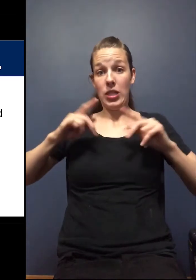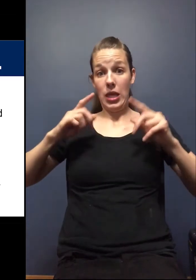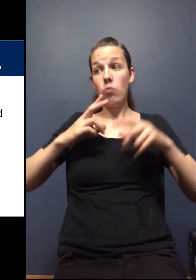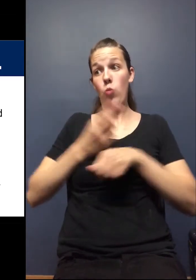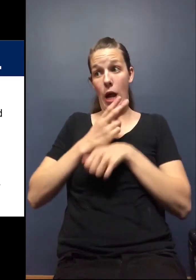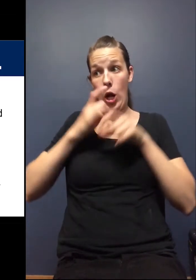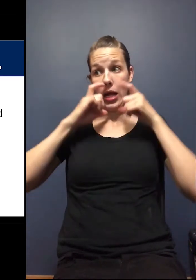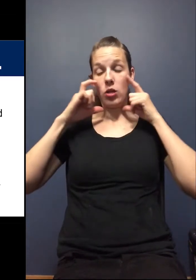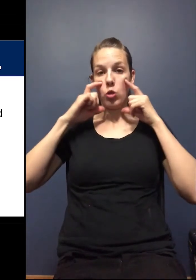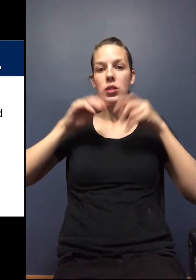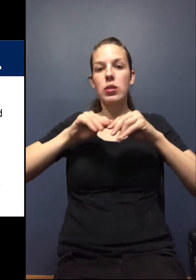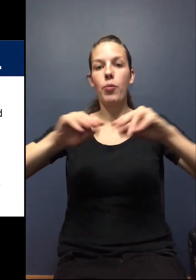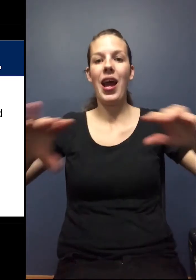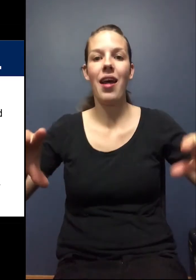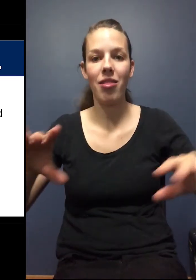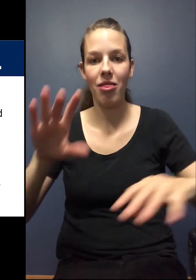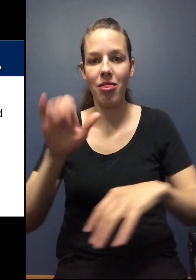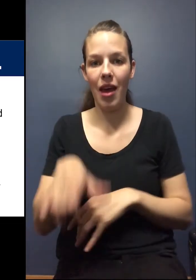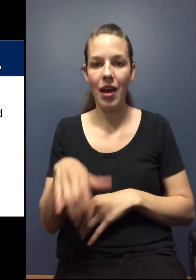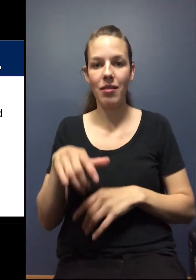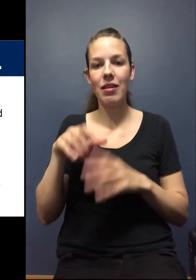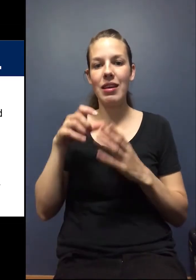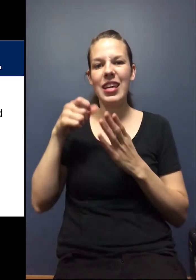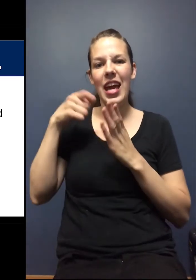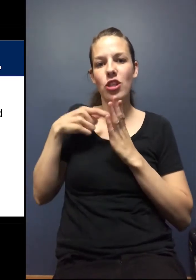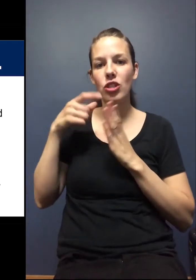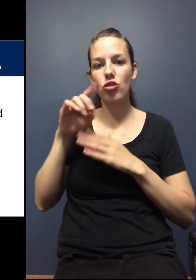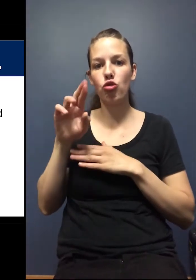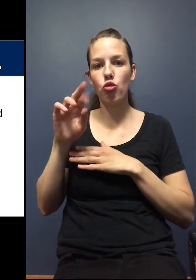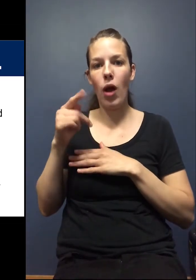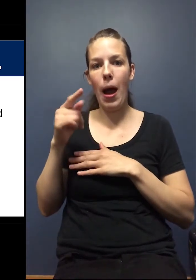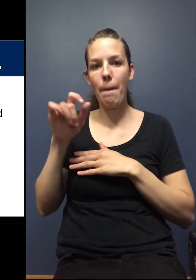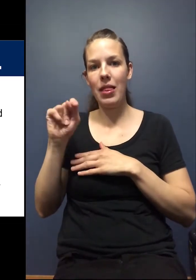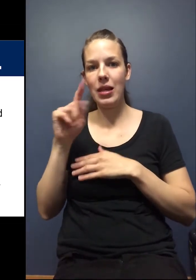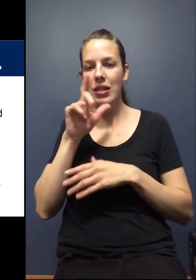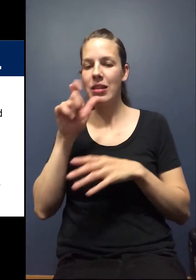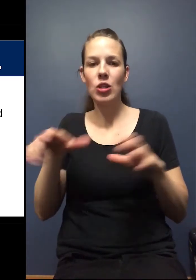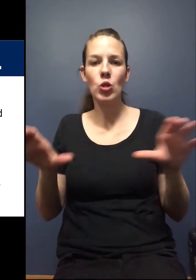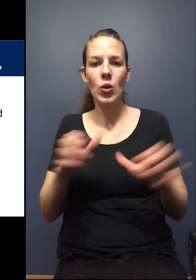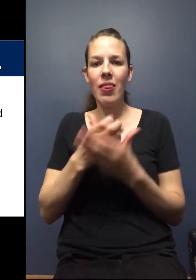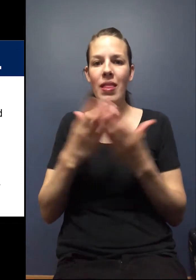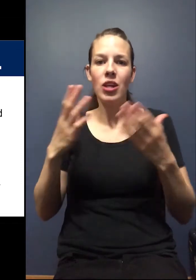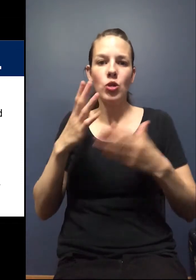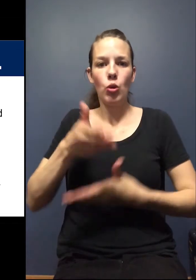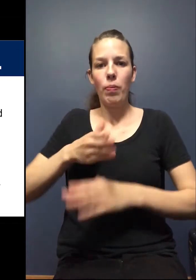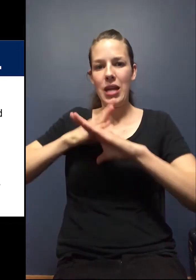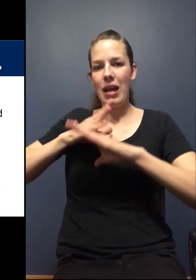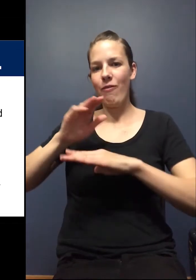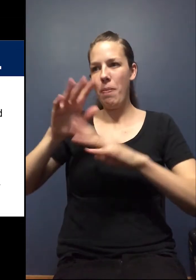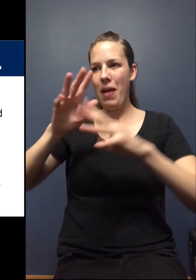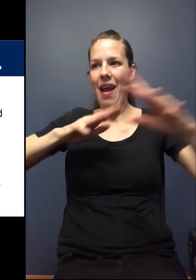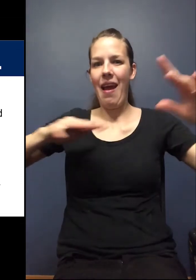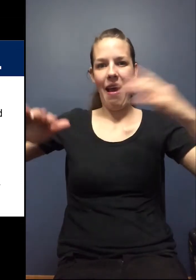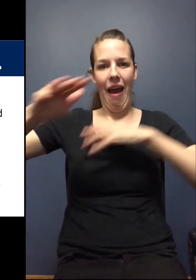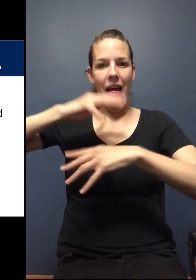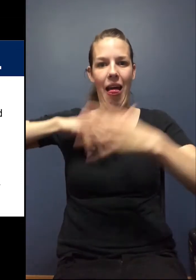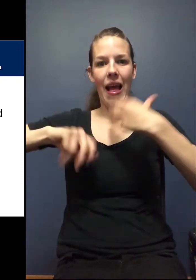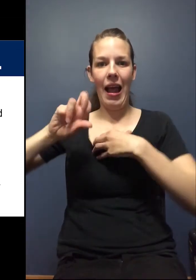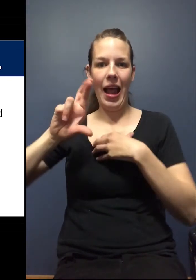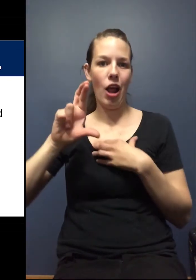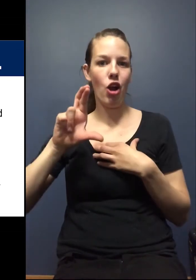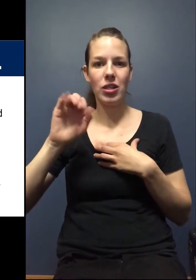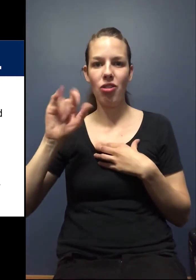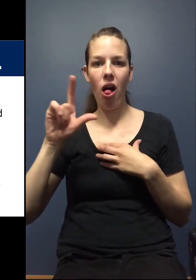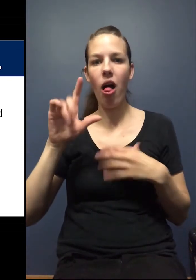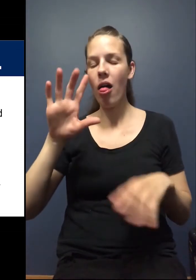spreading the virus to somebody else because it catches droplets. It really doesn't do anything to protect from aerosol. Um, and so that's why it's so